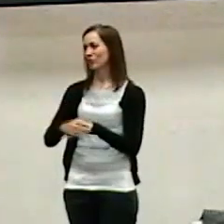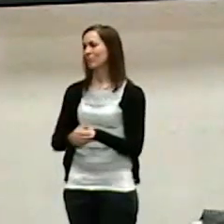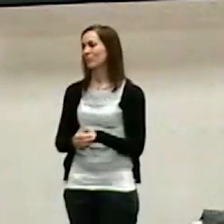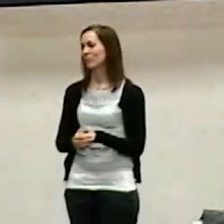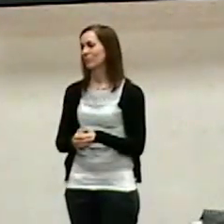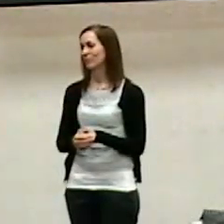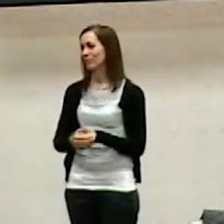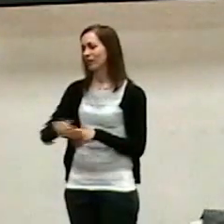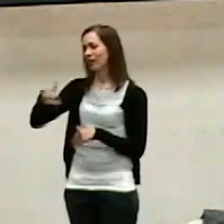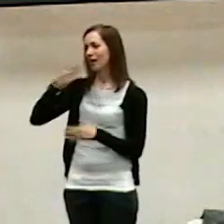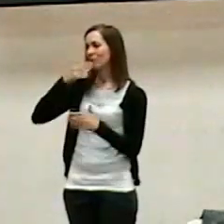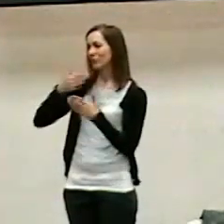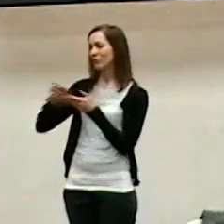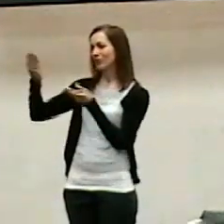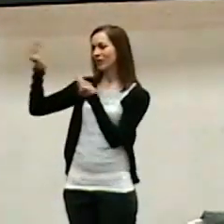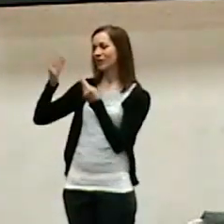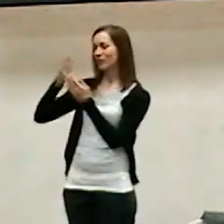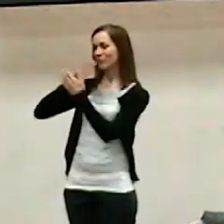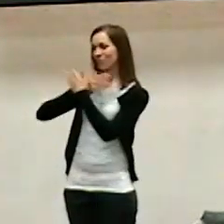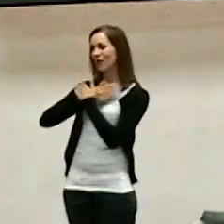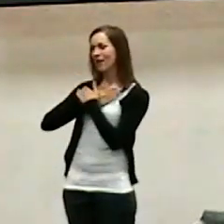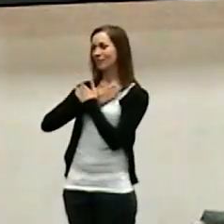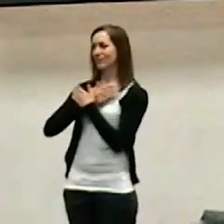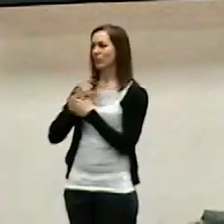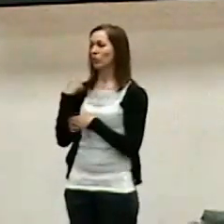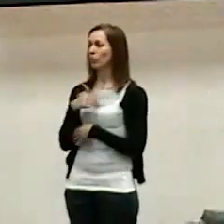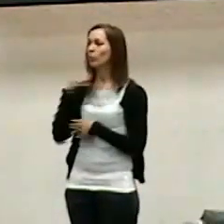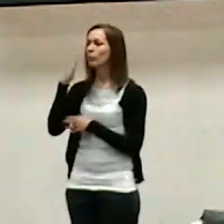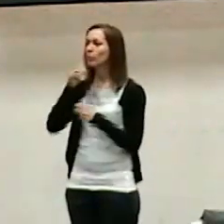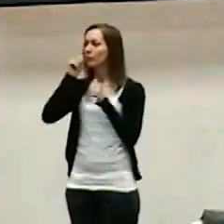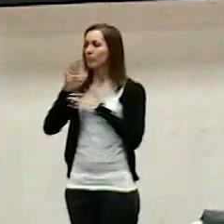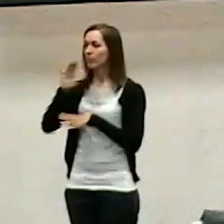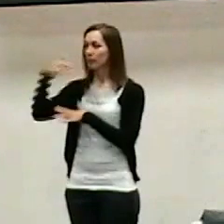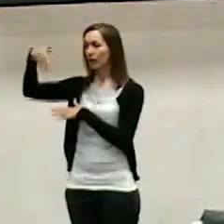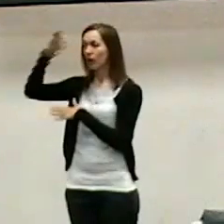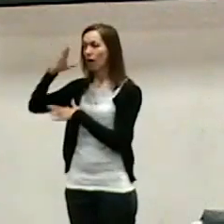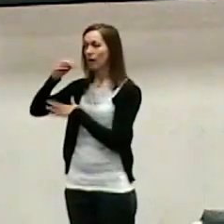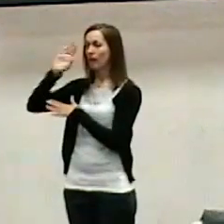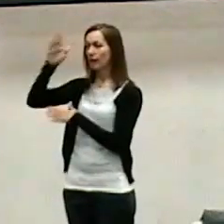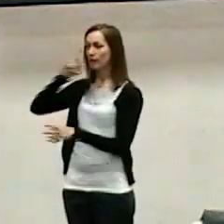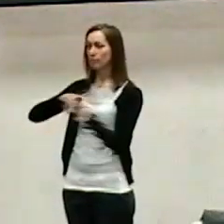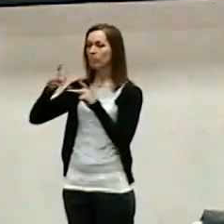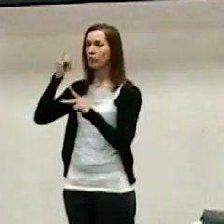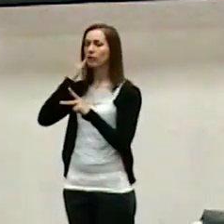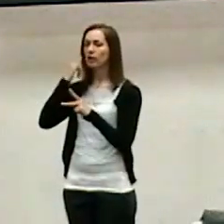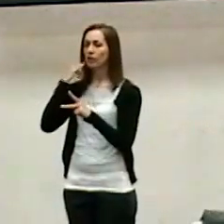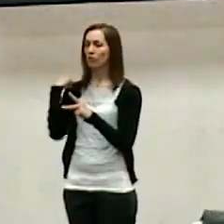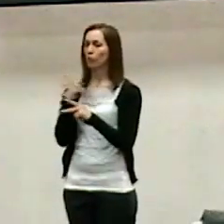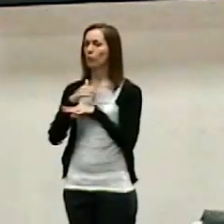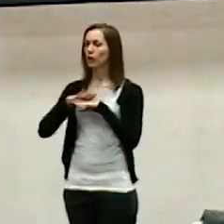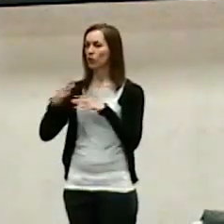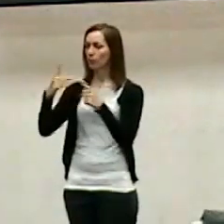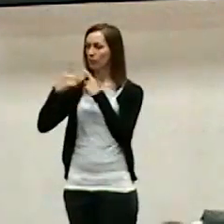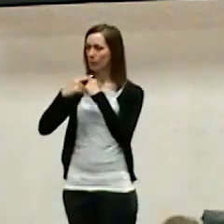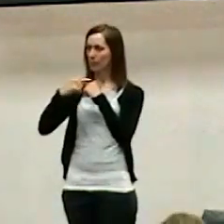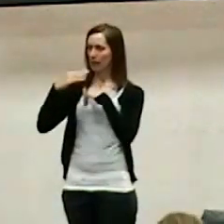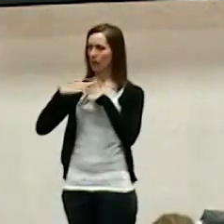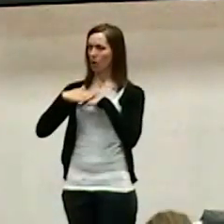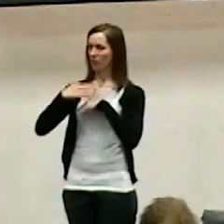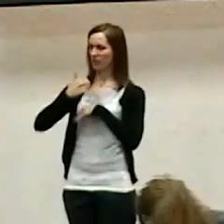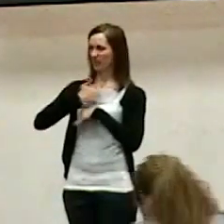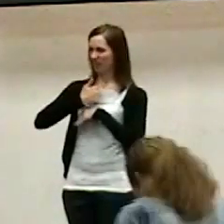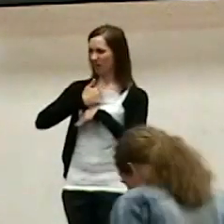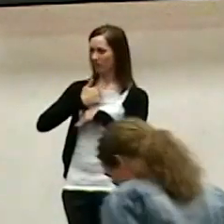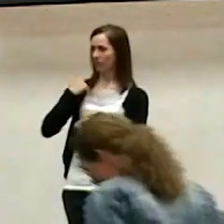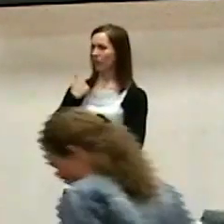He's good like that. We will be blessed by God and His people when we give up relying on our own strength and begin to rely on Him and